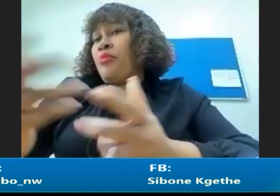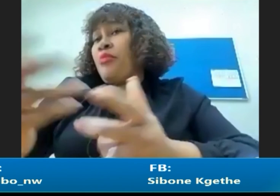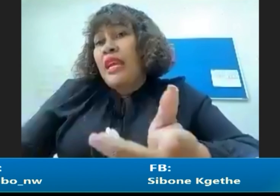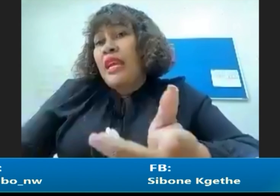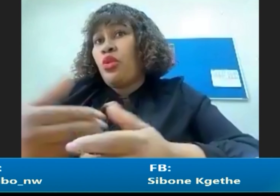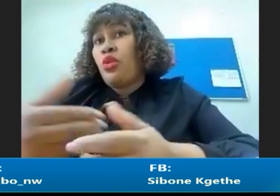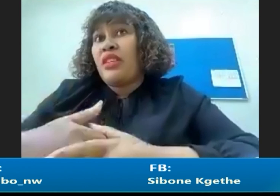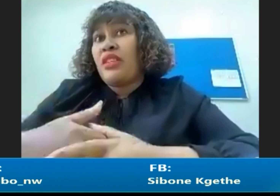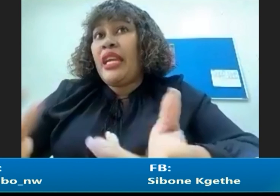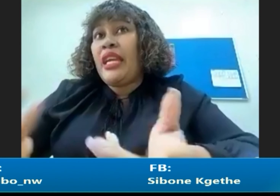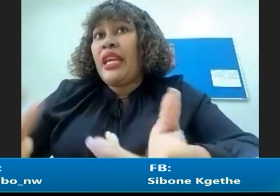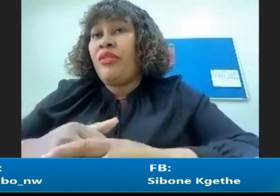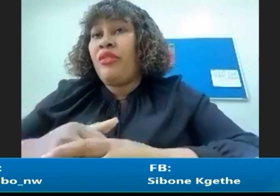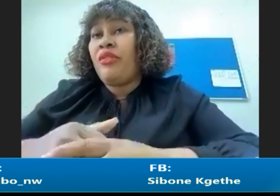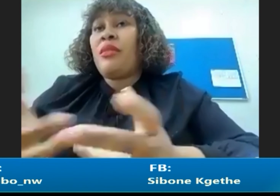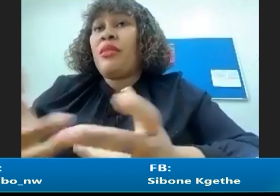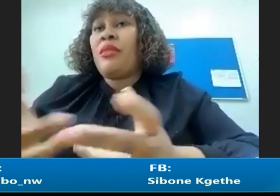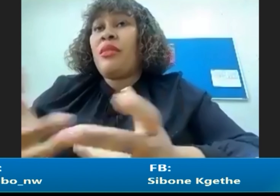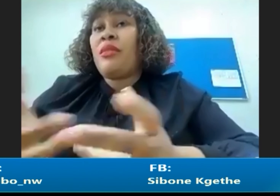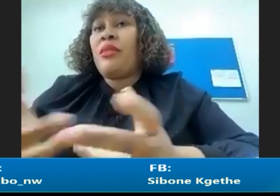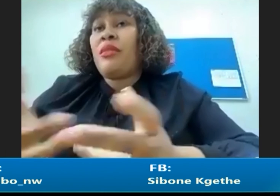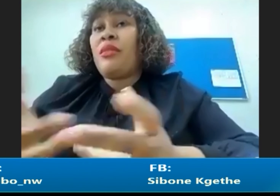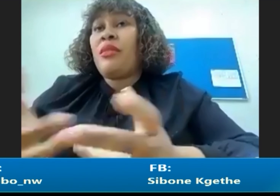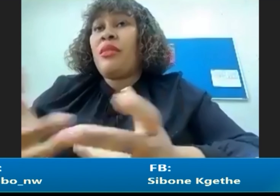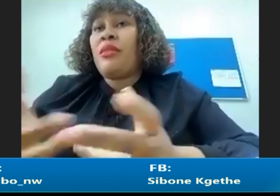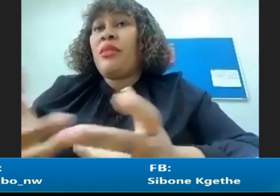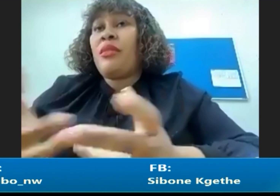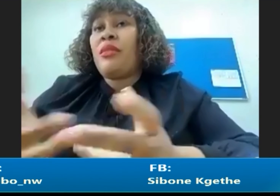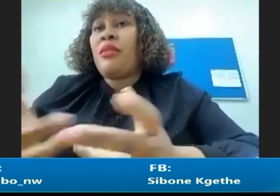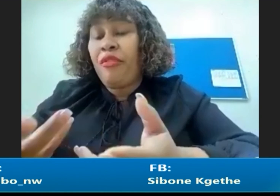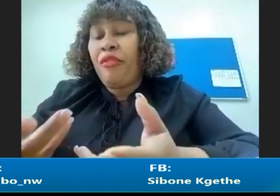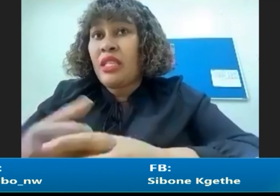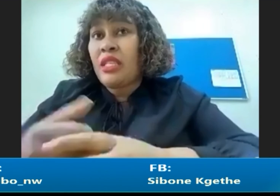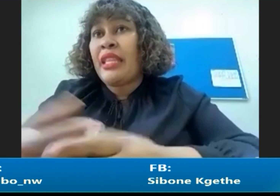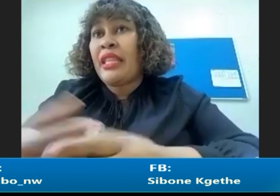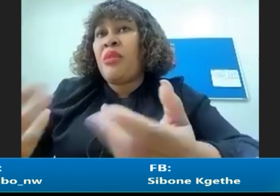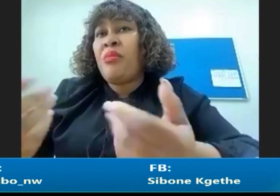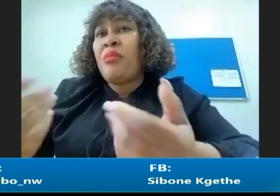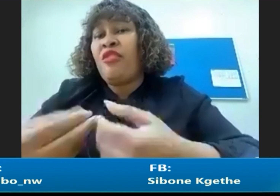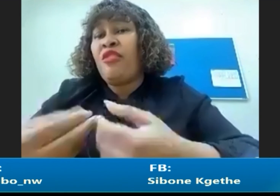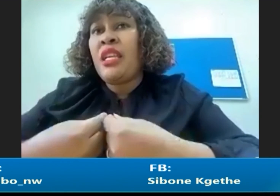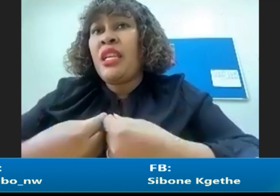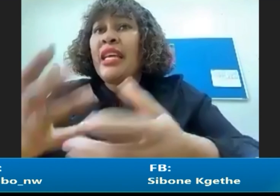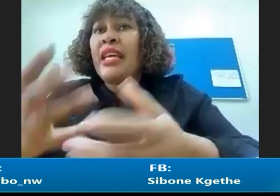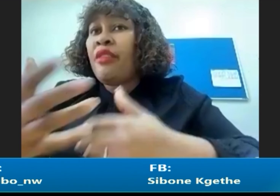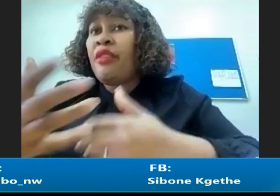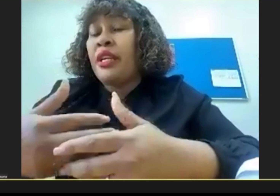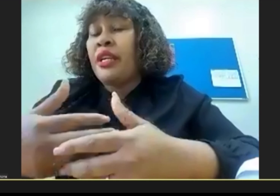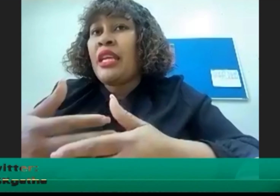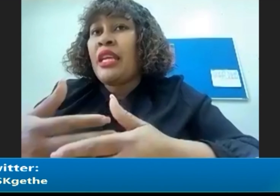like I don't have a sign Of something Maybe I would spell it To a deaf person And then maybe that Give me a sign for it That